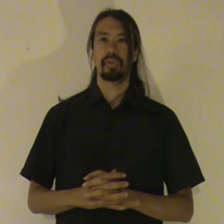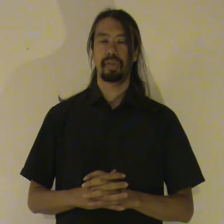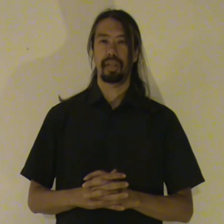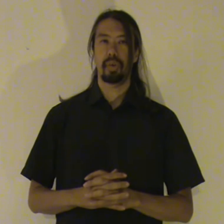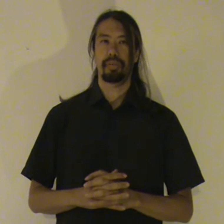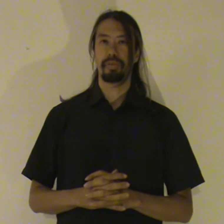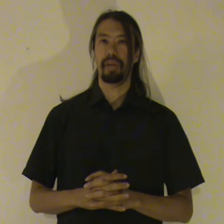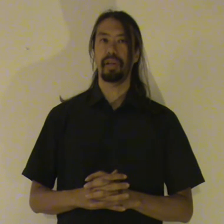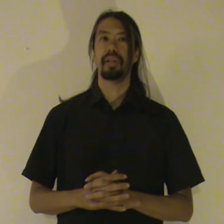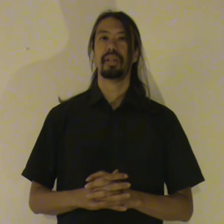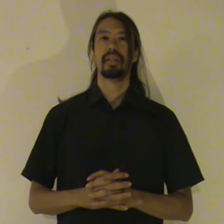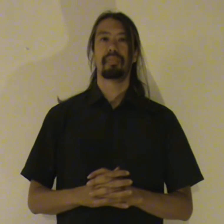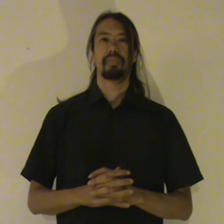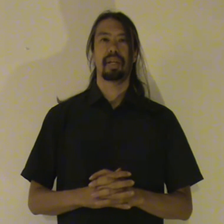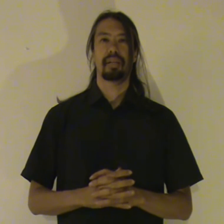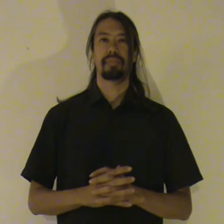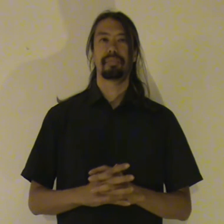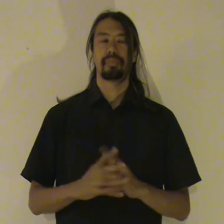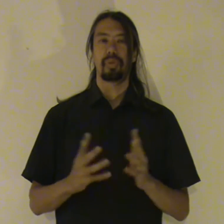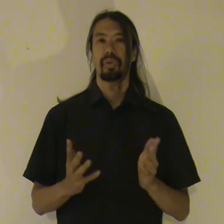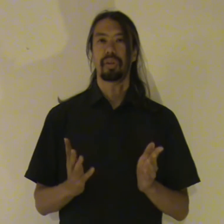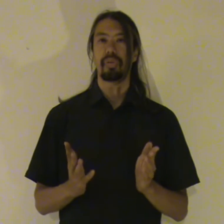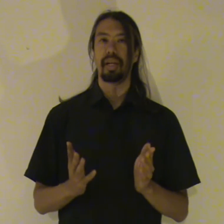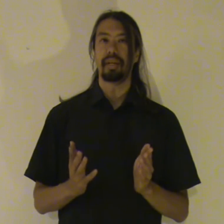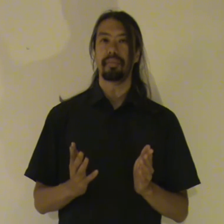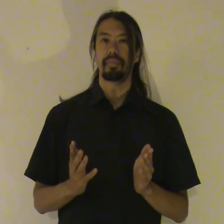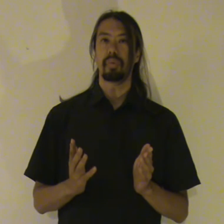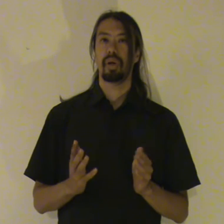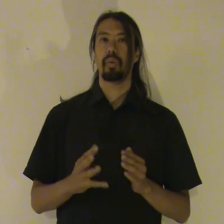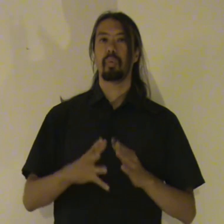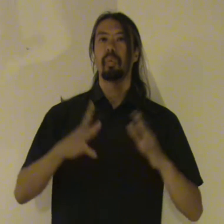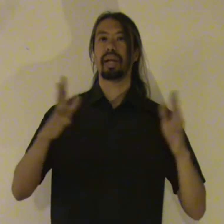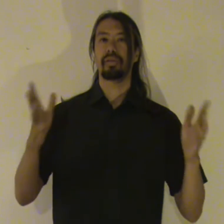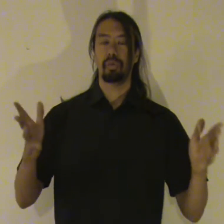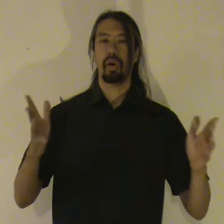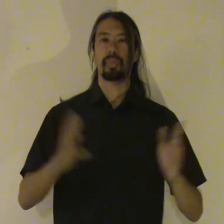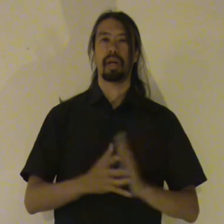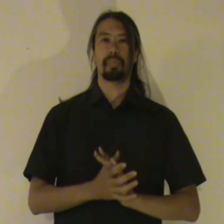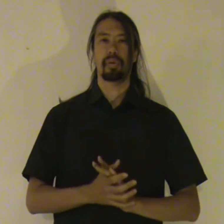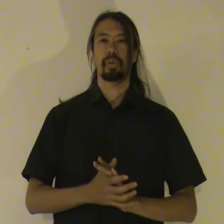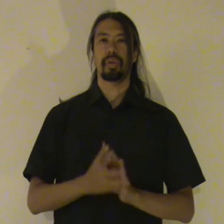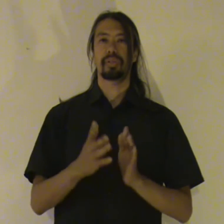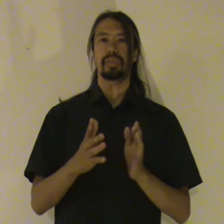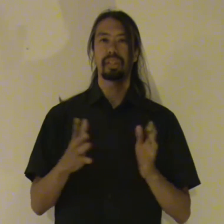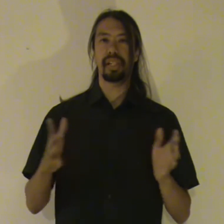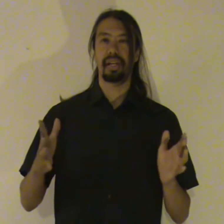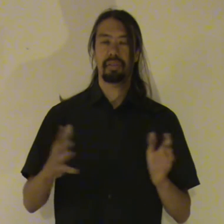that you have a fear. Then you are not really willing to open up. You are not willing to see everything.